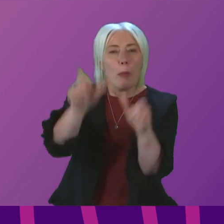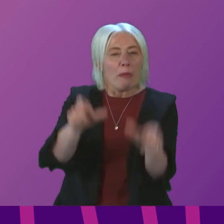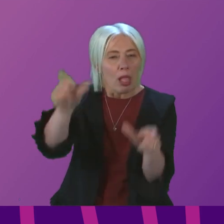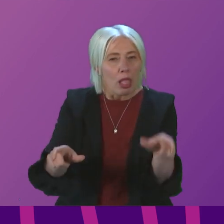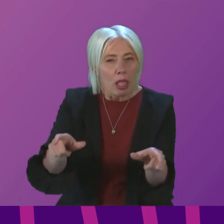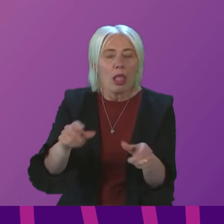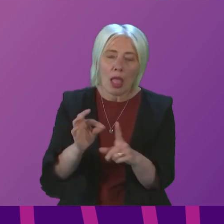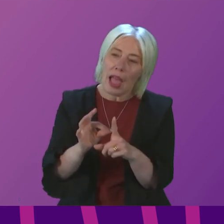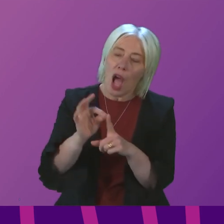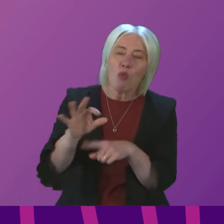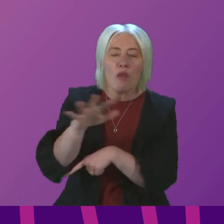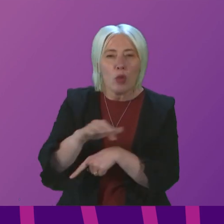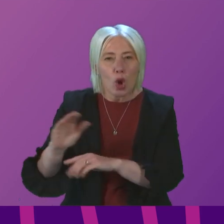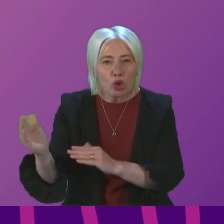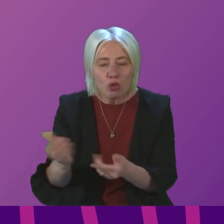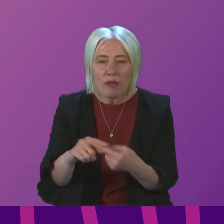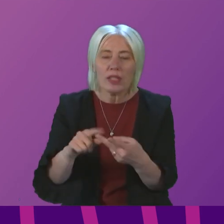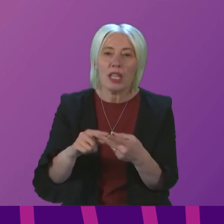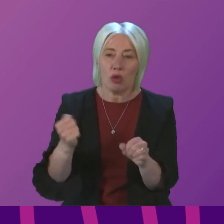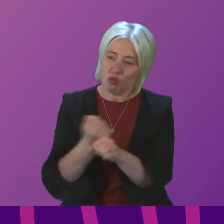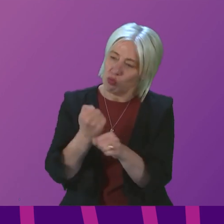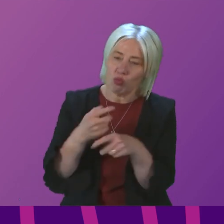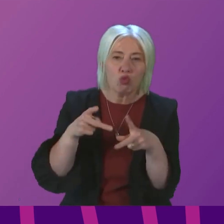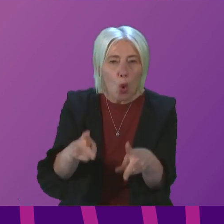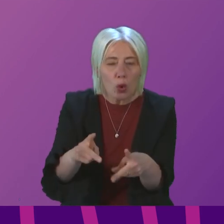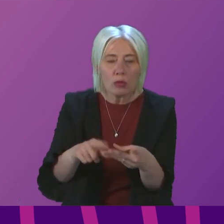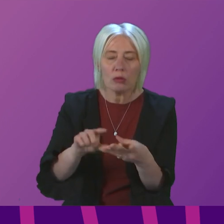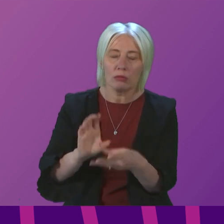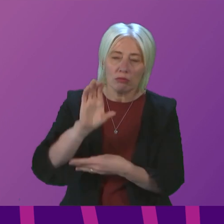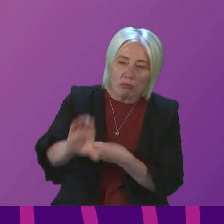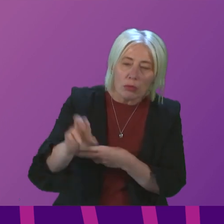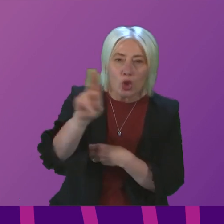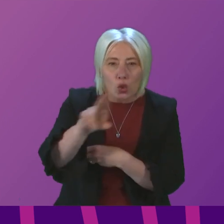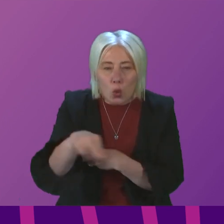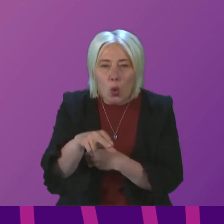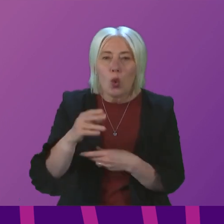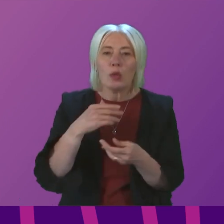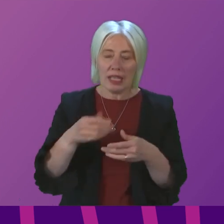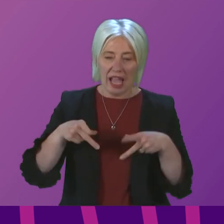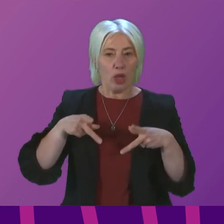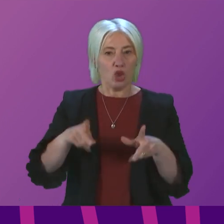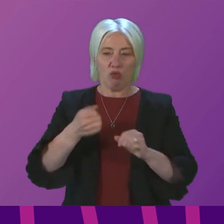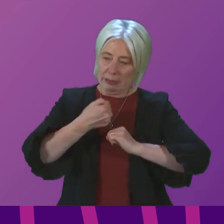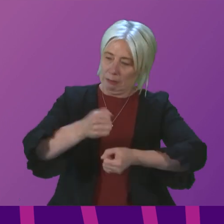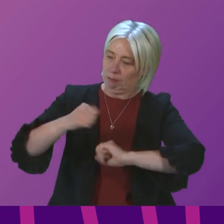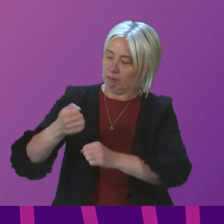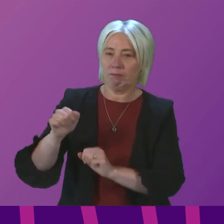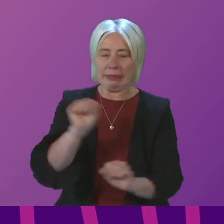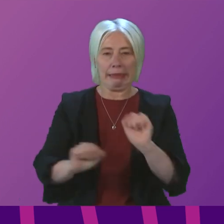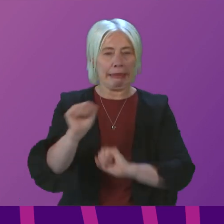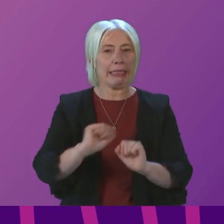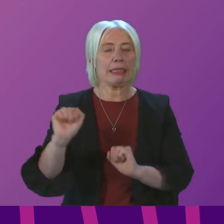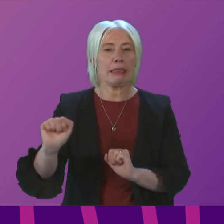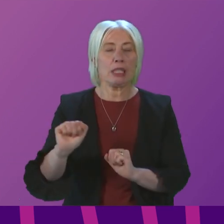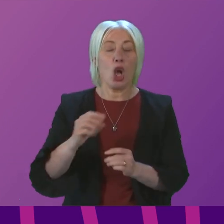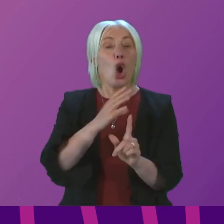Improving local services, rebuilding roads, investing in schools and cleaning up our streets. Scottish Conservative councillors